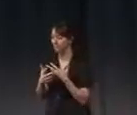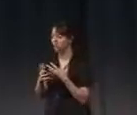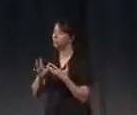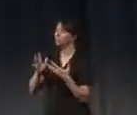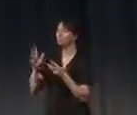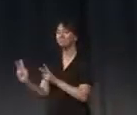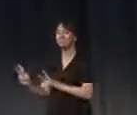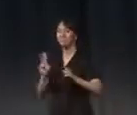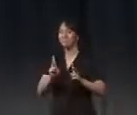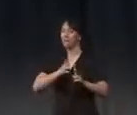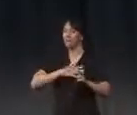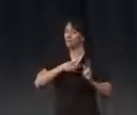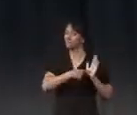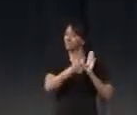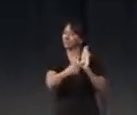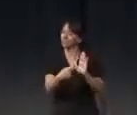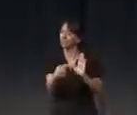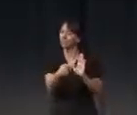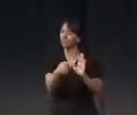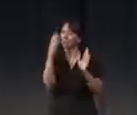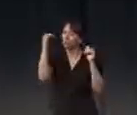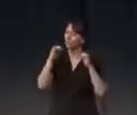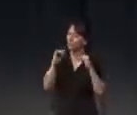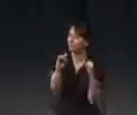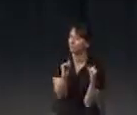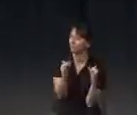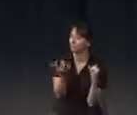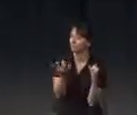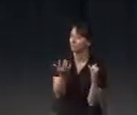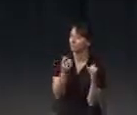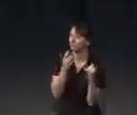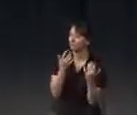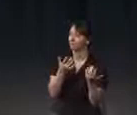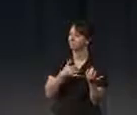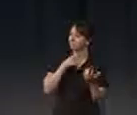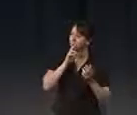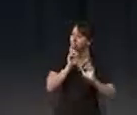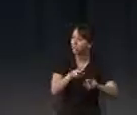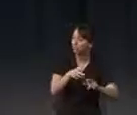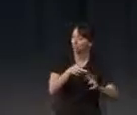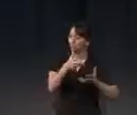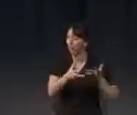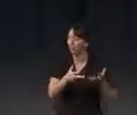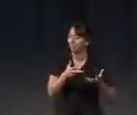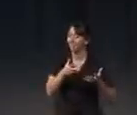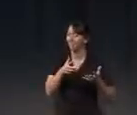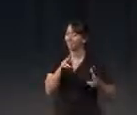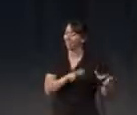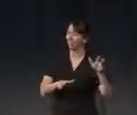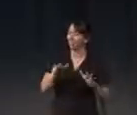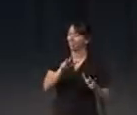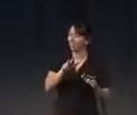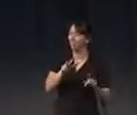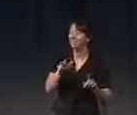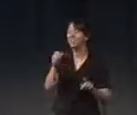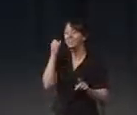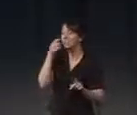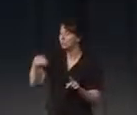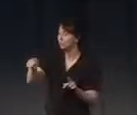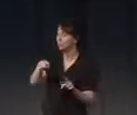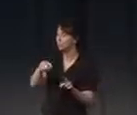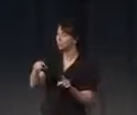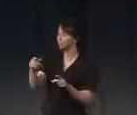I hope so, it happened this. And I think so by being together and when you socialize with others and